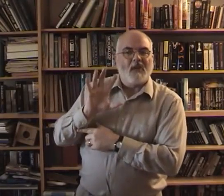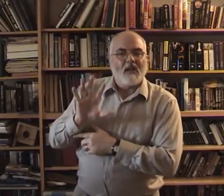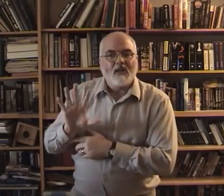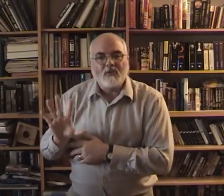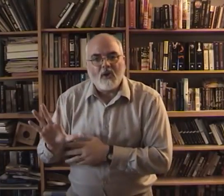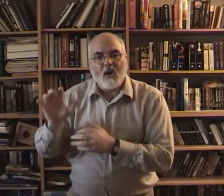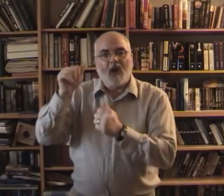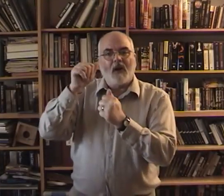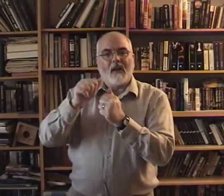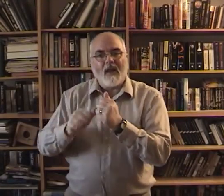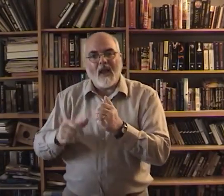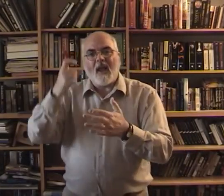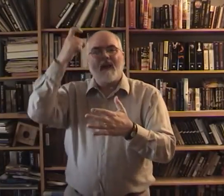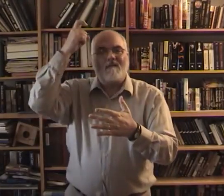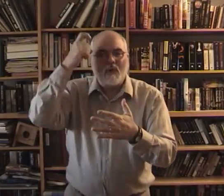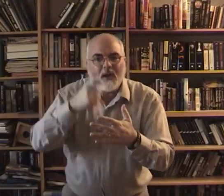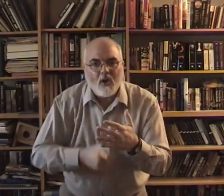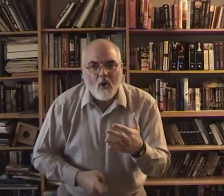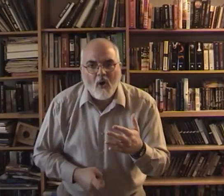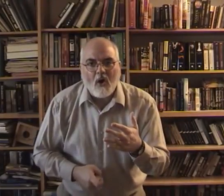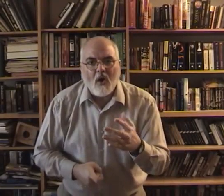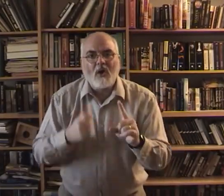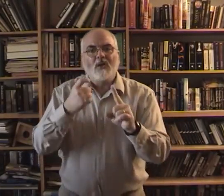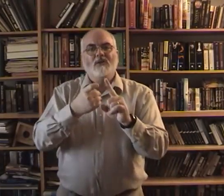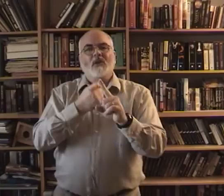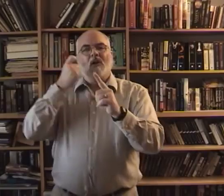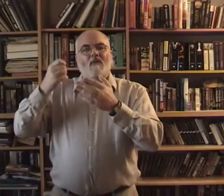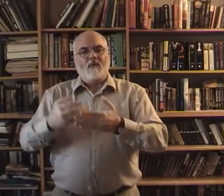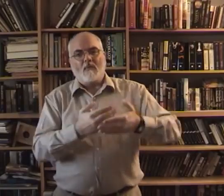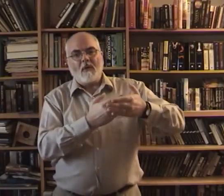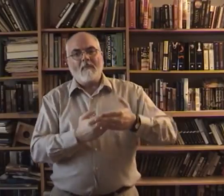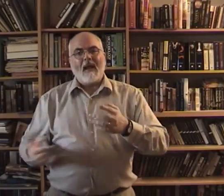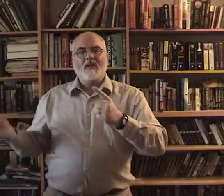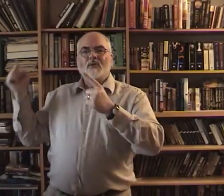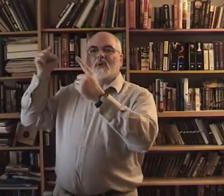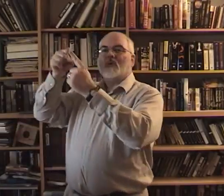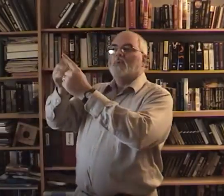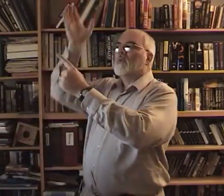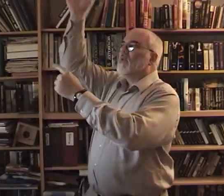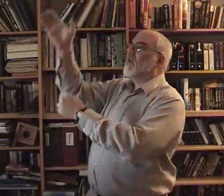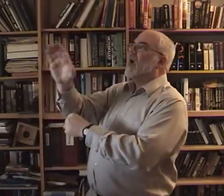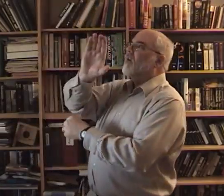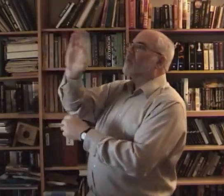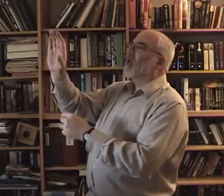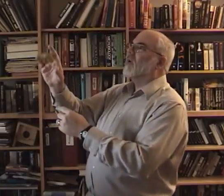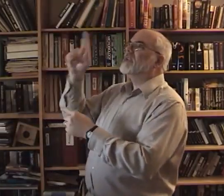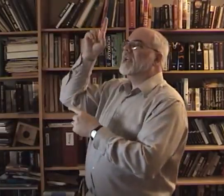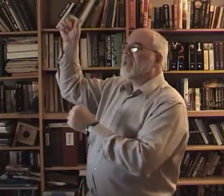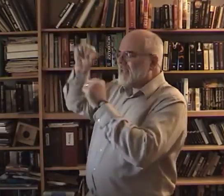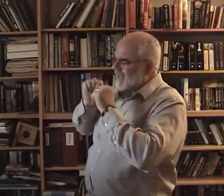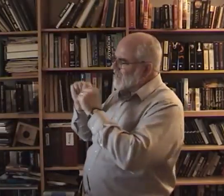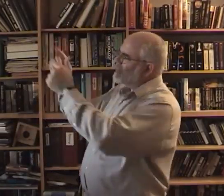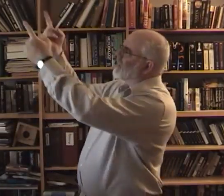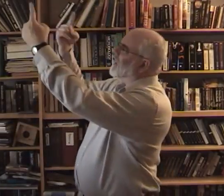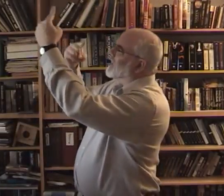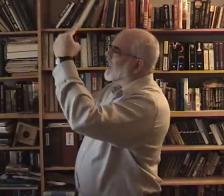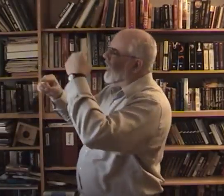disregarding every cause from the manger to the cross he still came